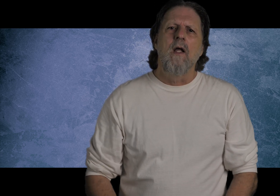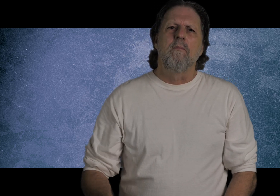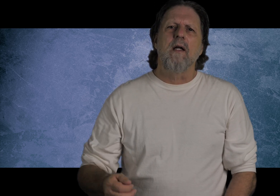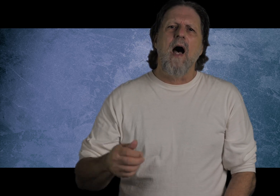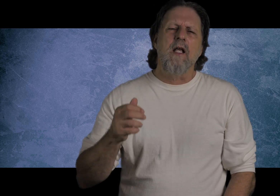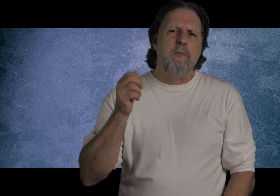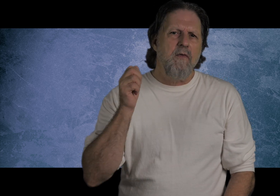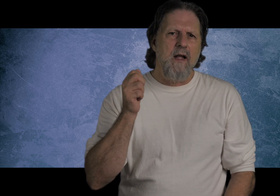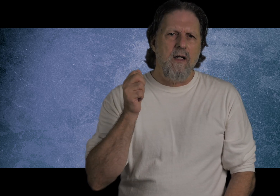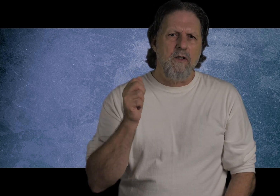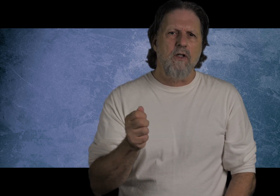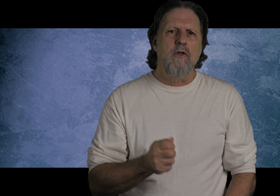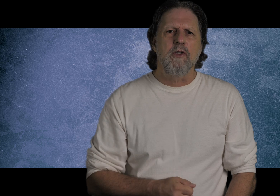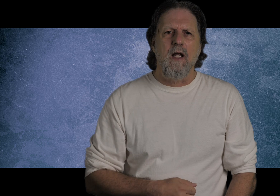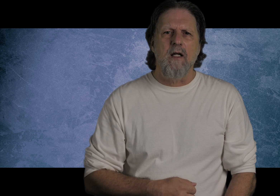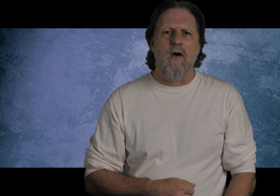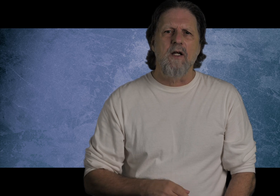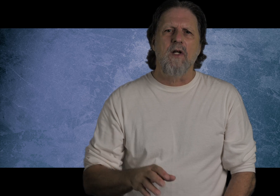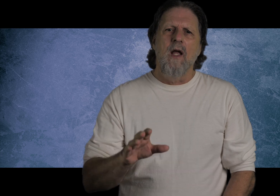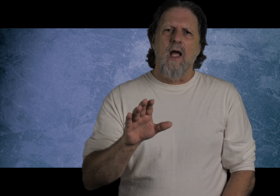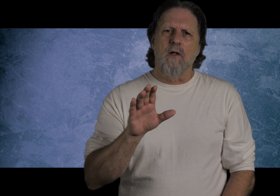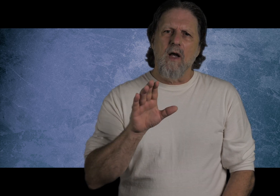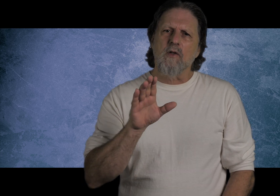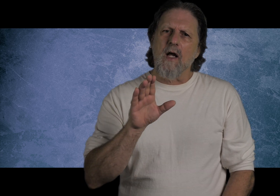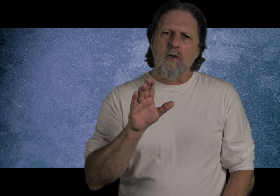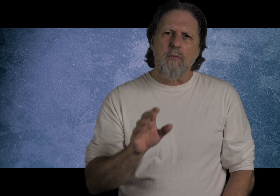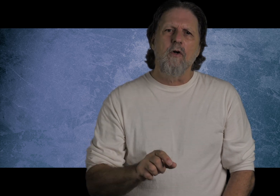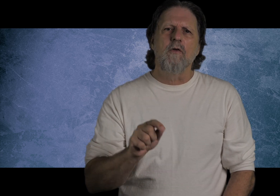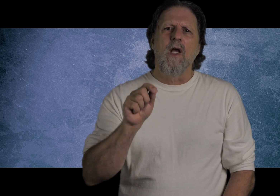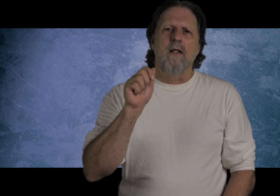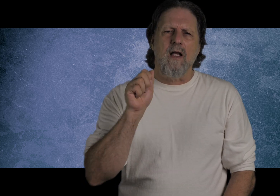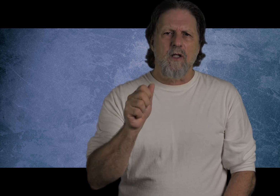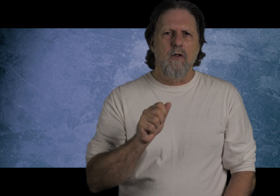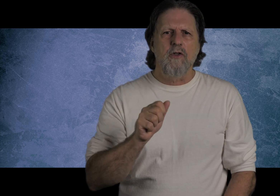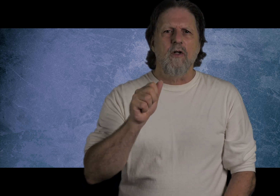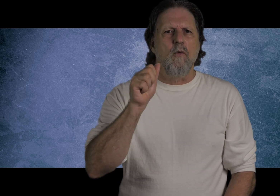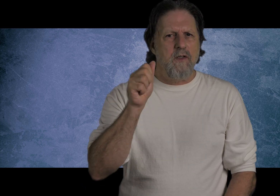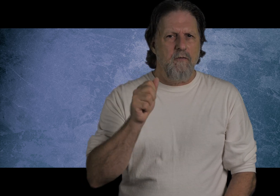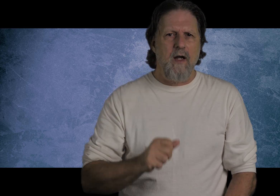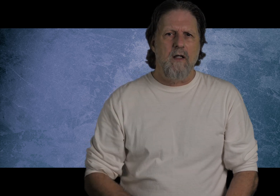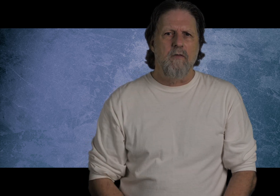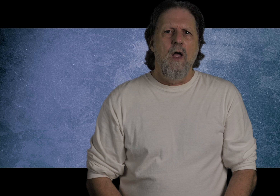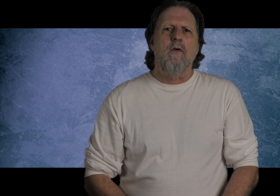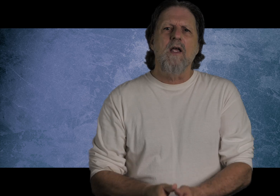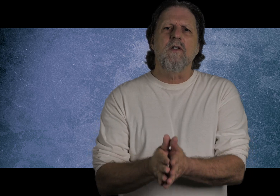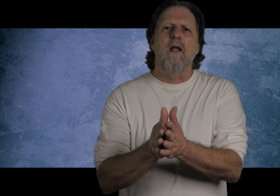but God has provided a solution in Christ, and the resurrection proves that solution was effective. Christ did